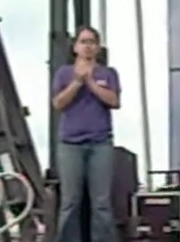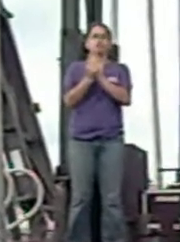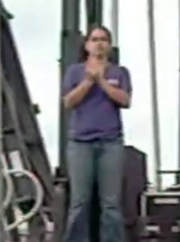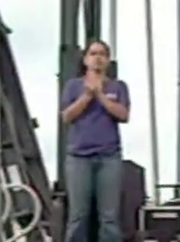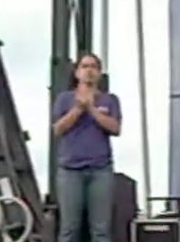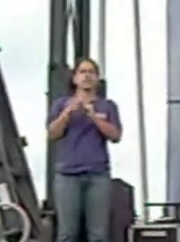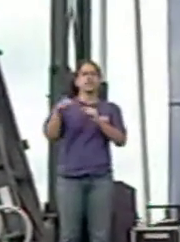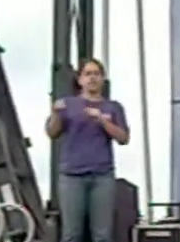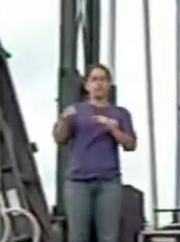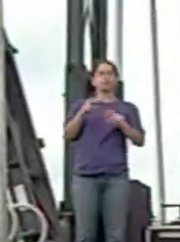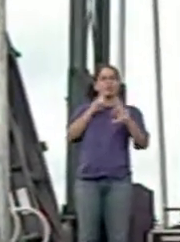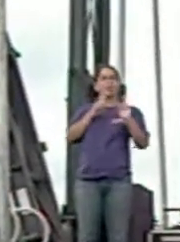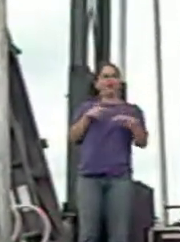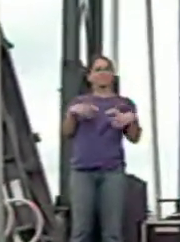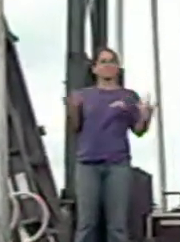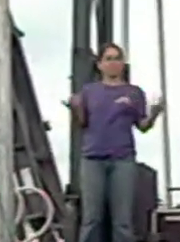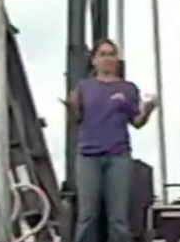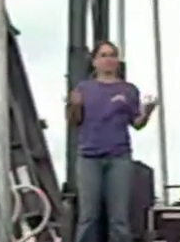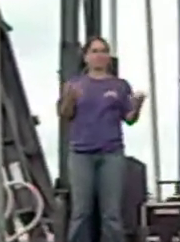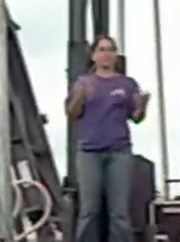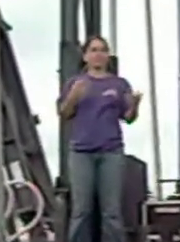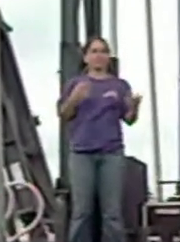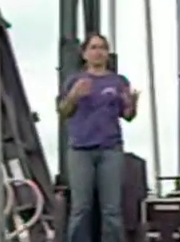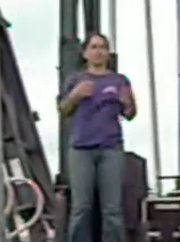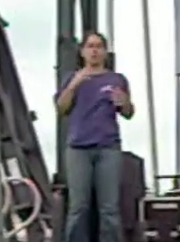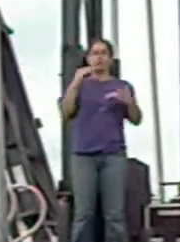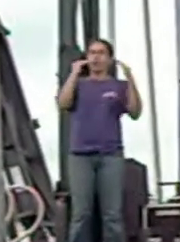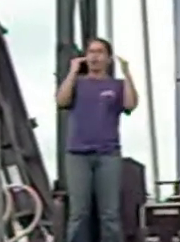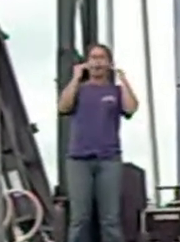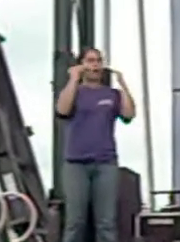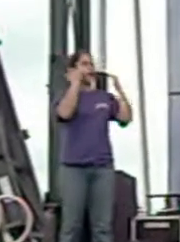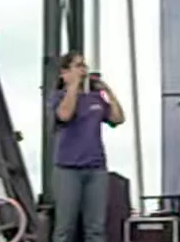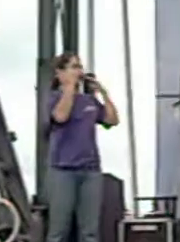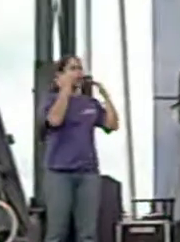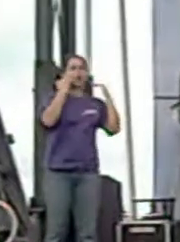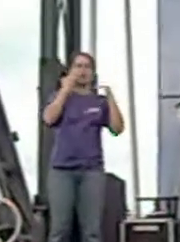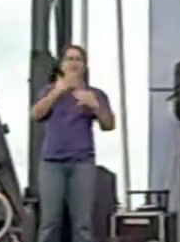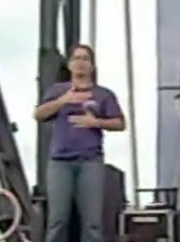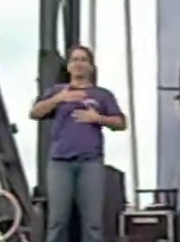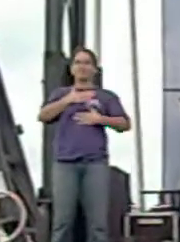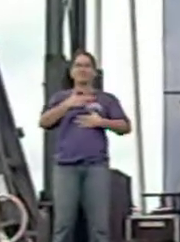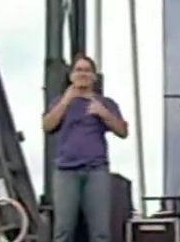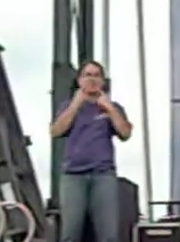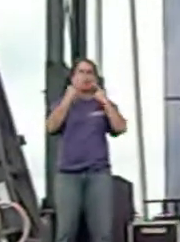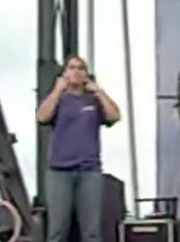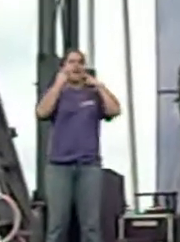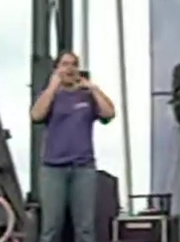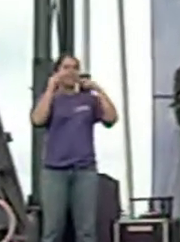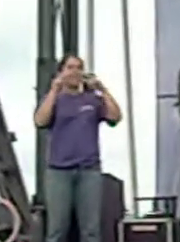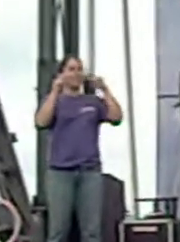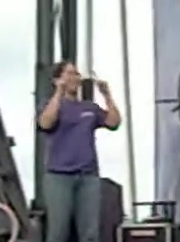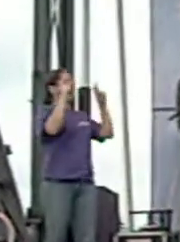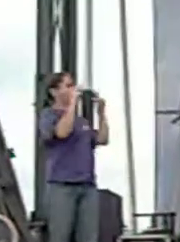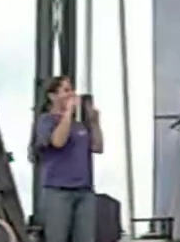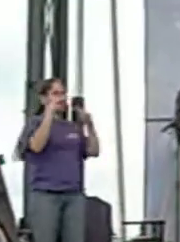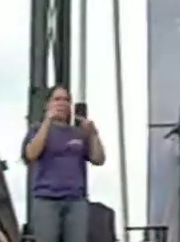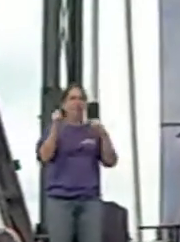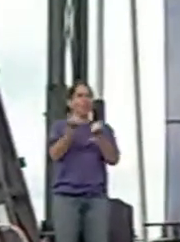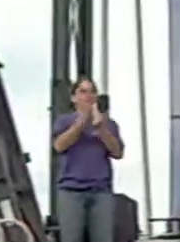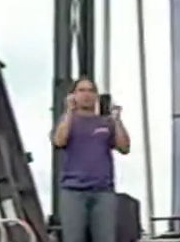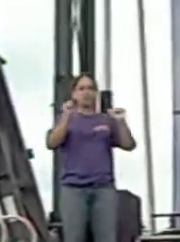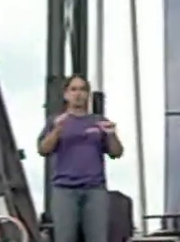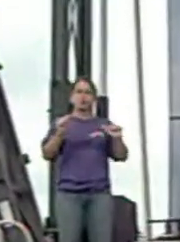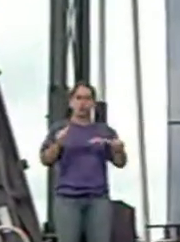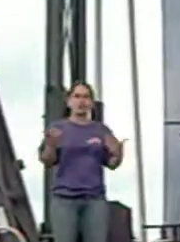He was responsive. He was alert. He had fun. He smiled at Morgan's Wonderland and all that he could do.